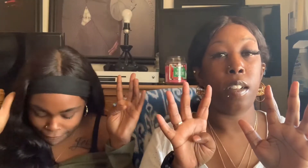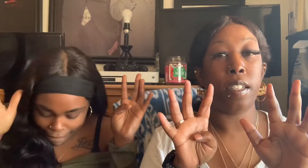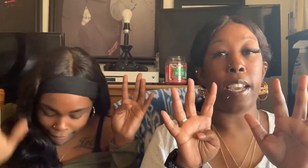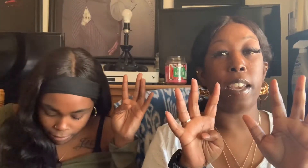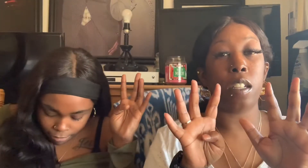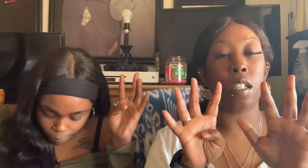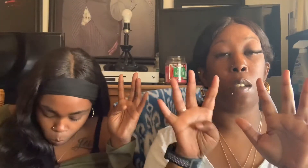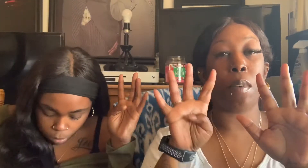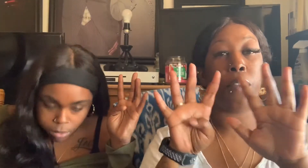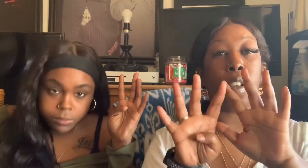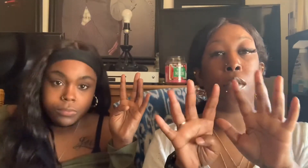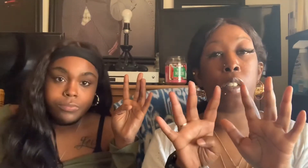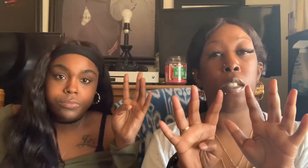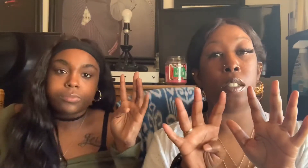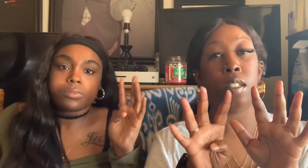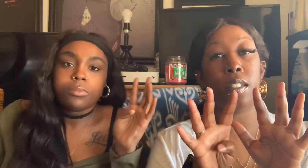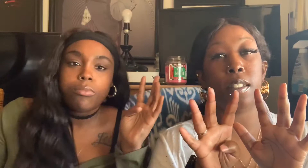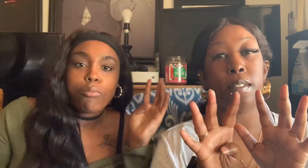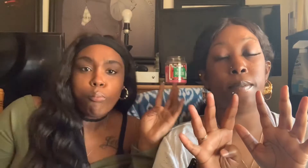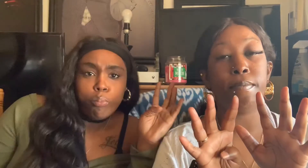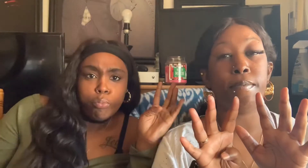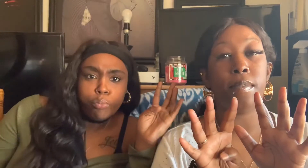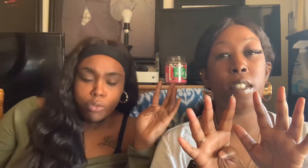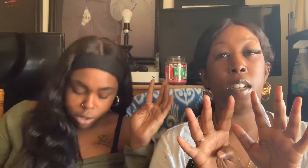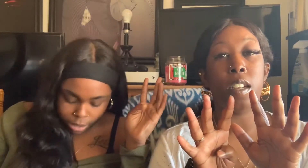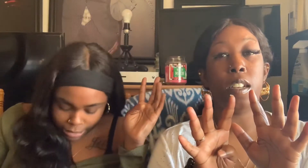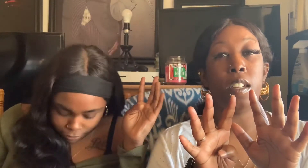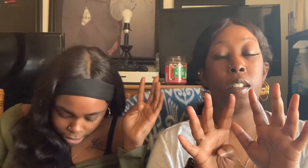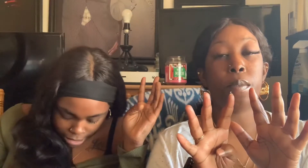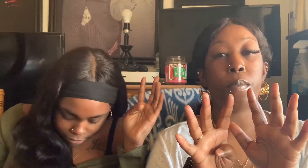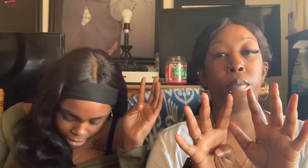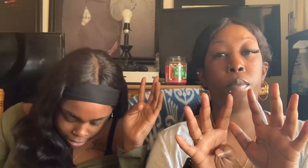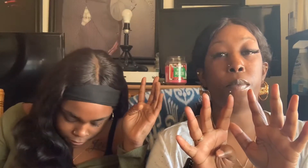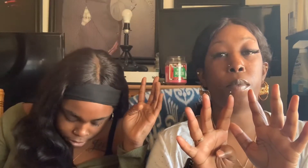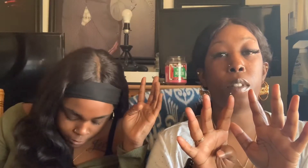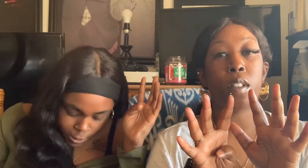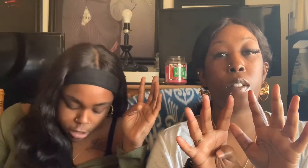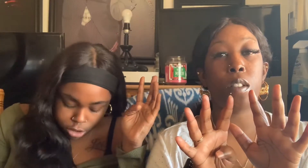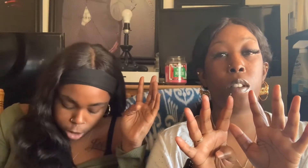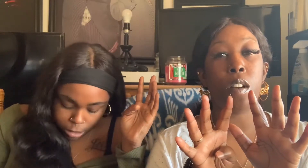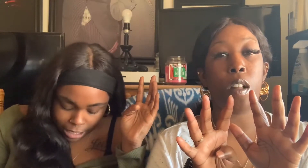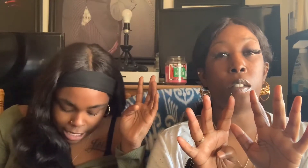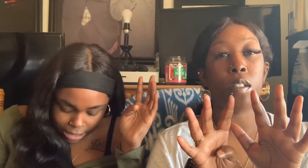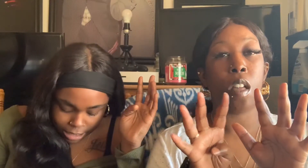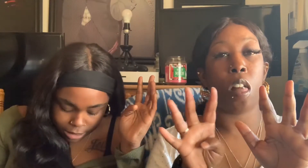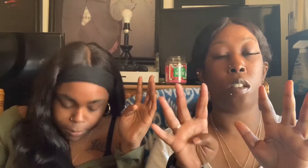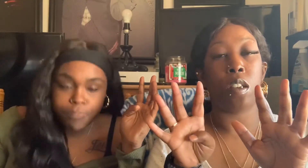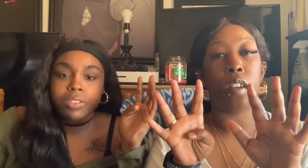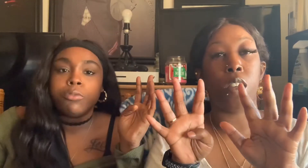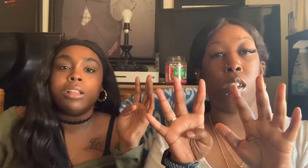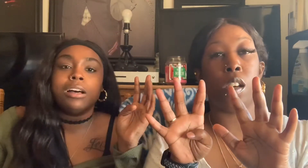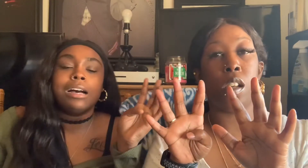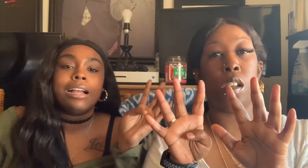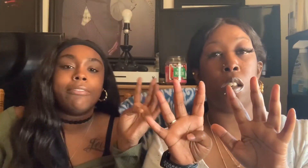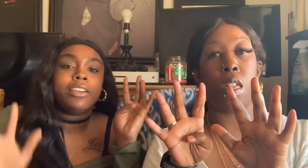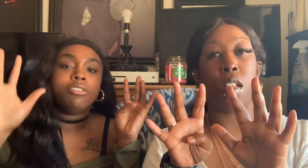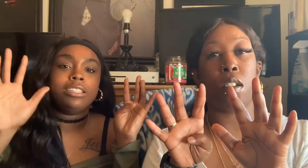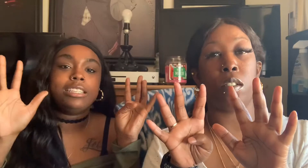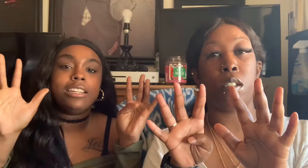I ever. They can't sink both of your hands. Never have I ever stolen anything with a higher value than $10.